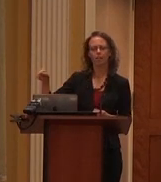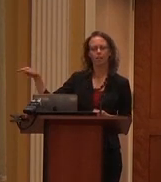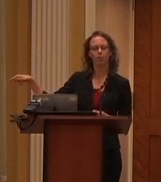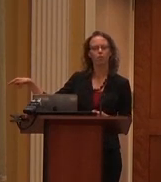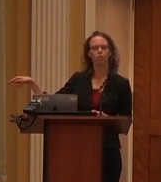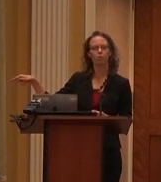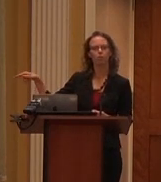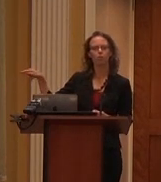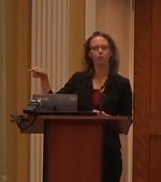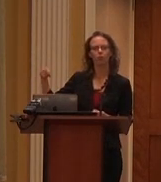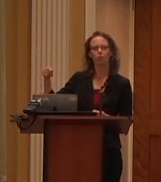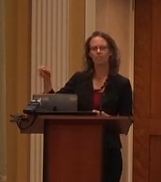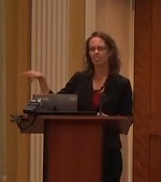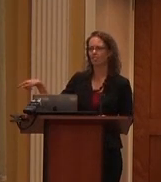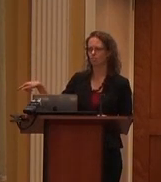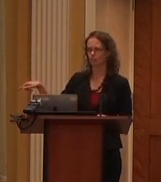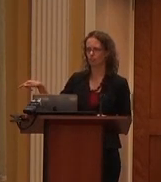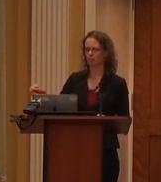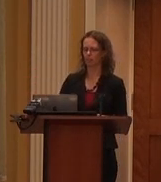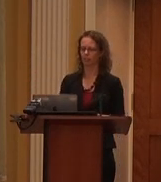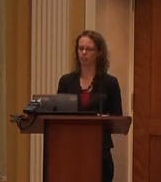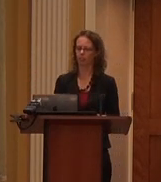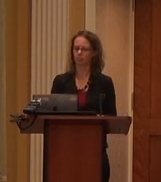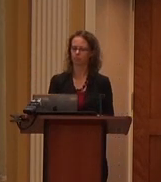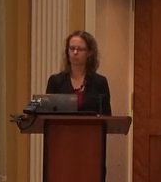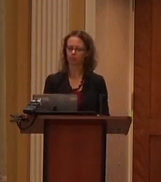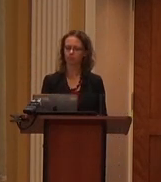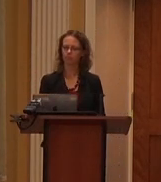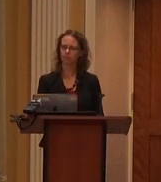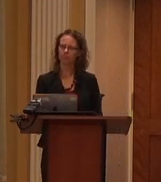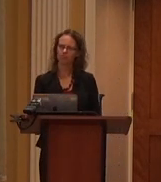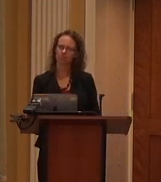what ought I hope or what's next for America.